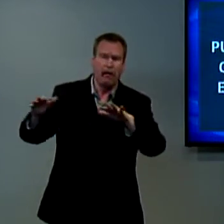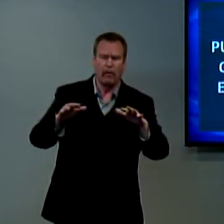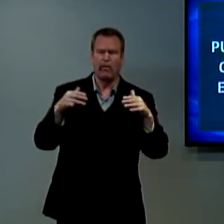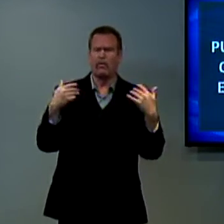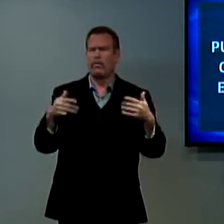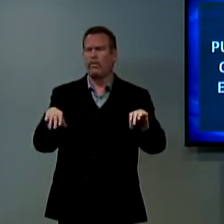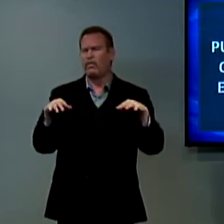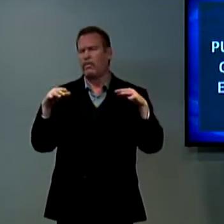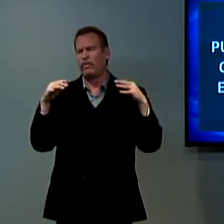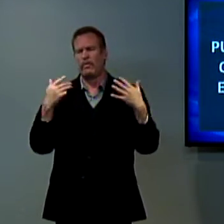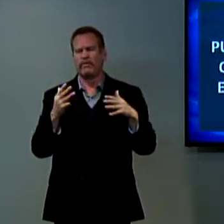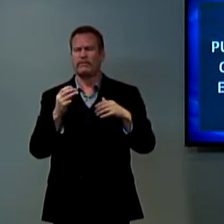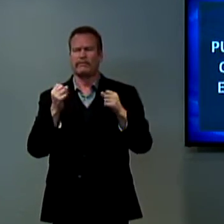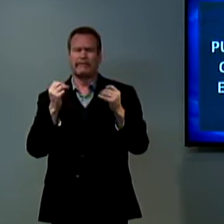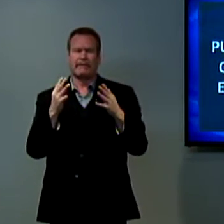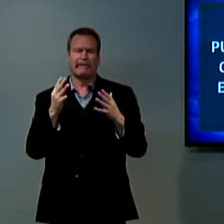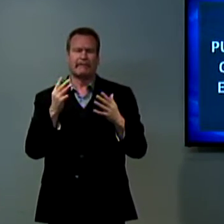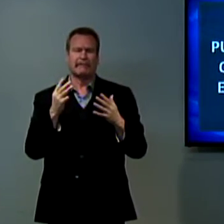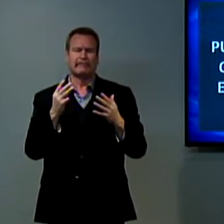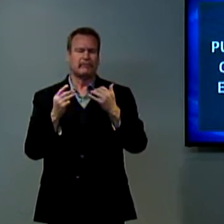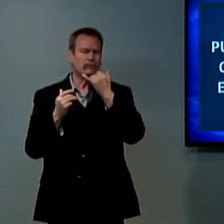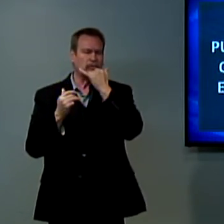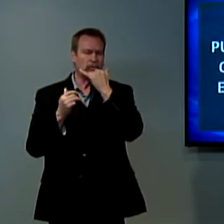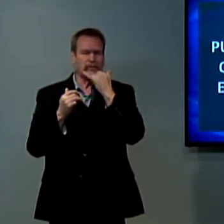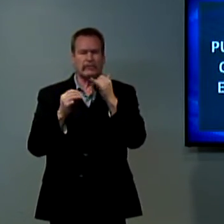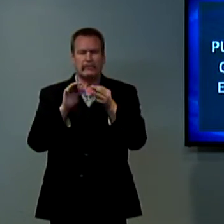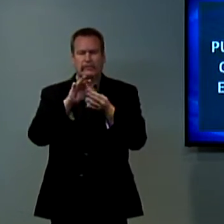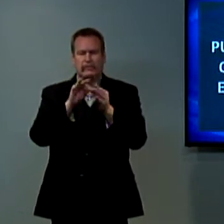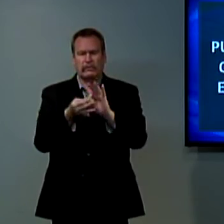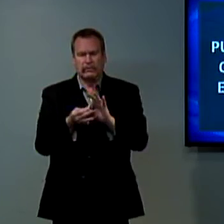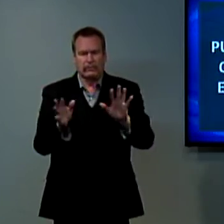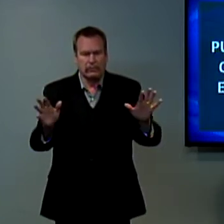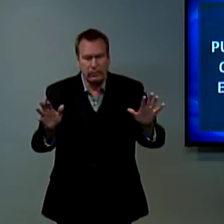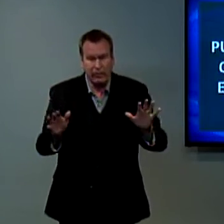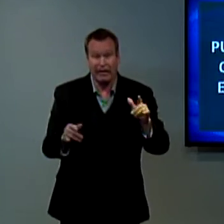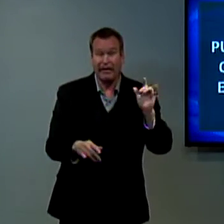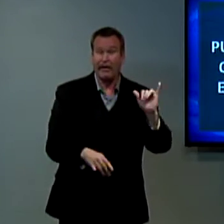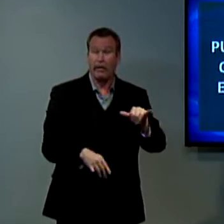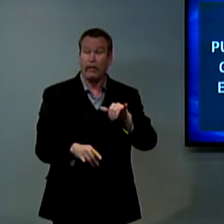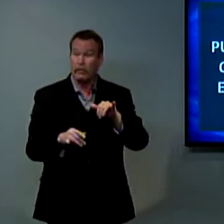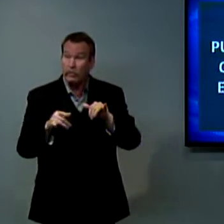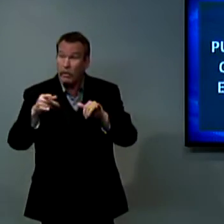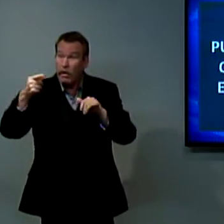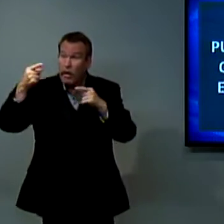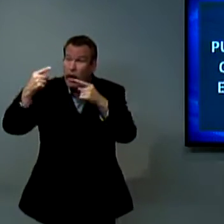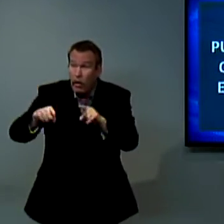paranoid and they start changing their behavior because they truly believe this, but it's a wrong interpretation of God's word.